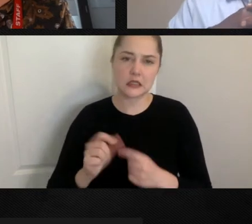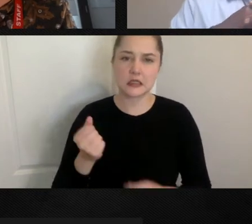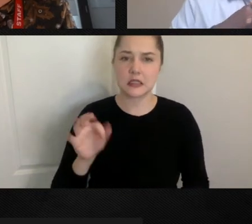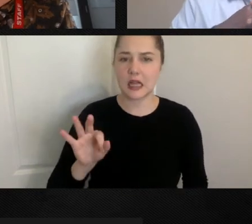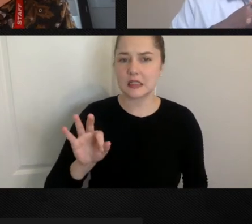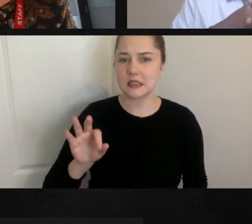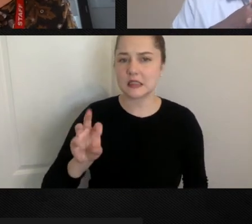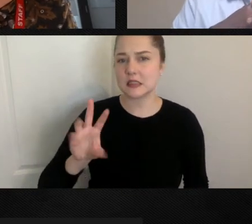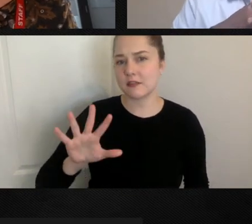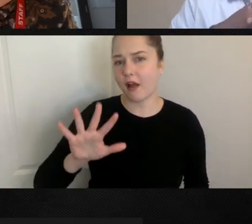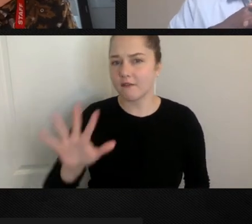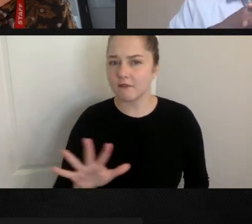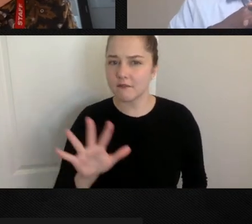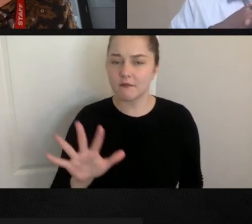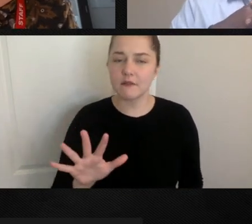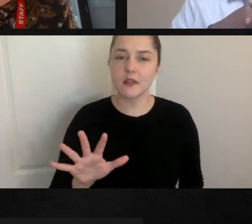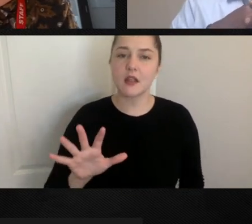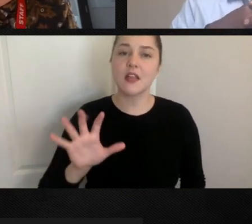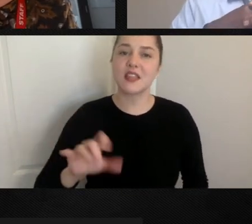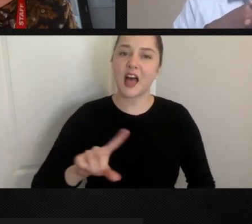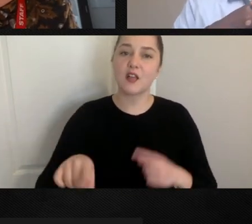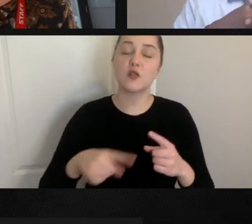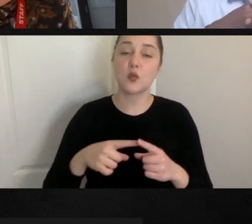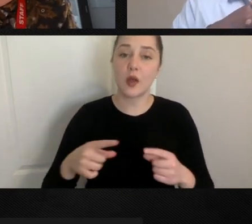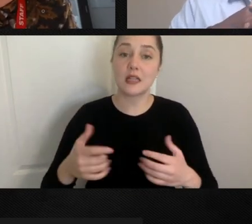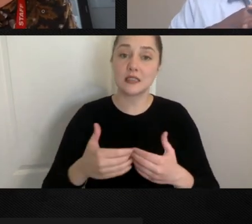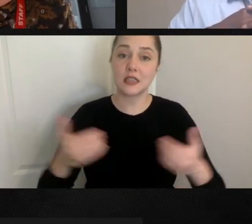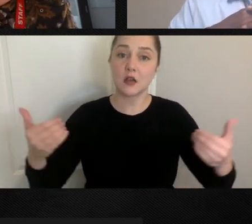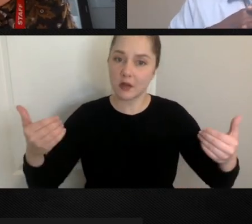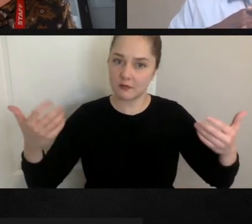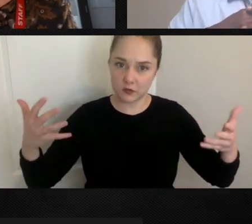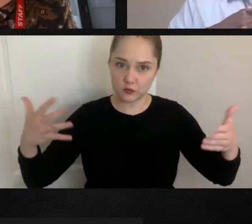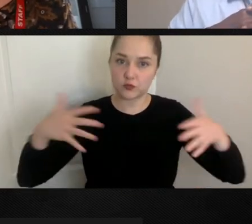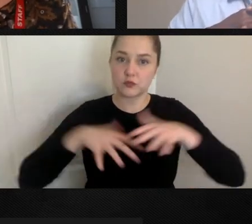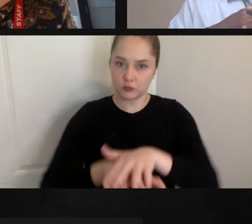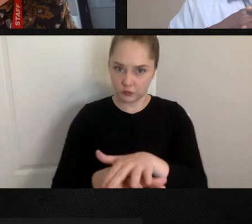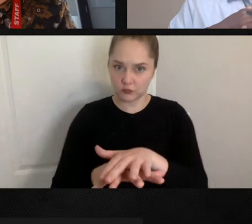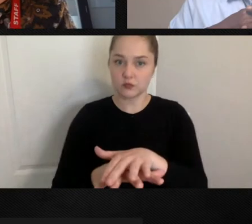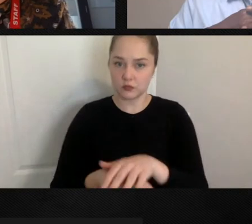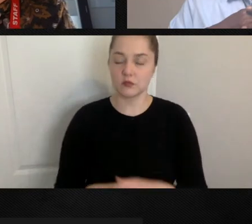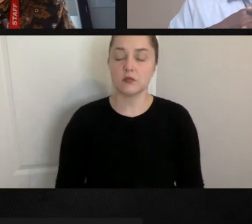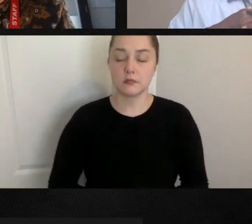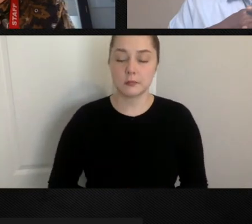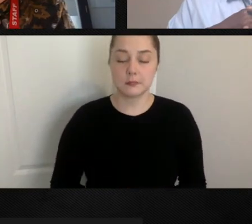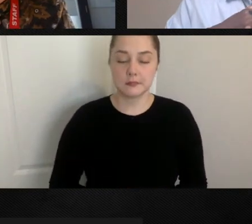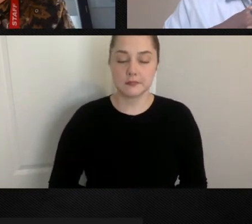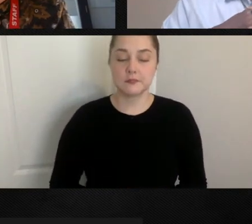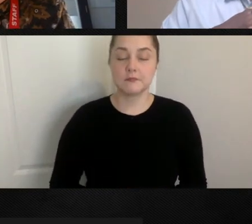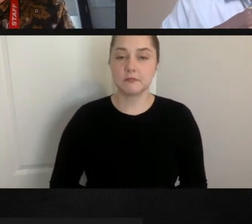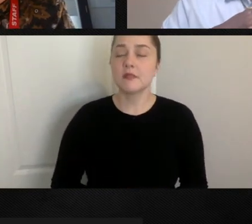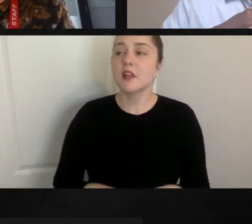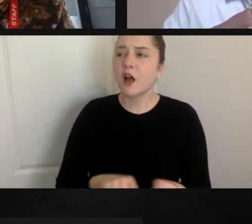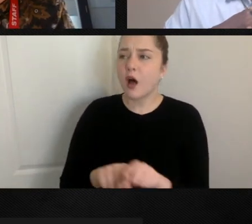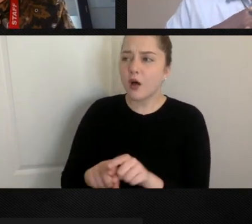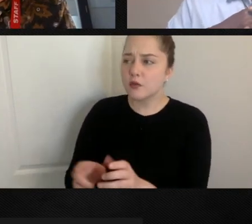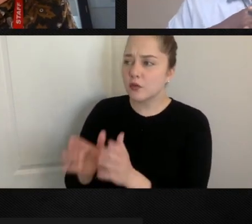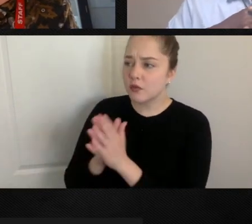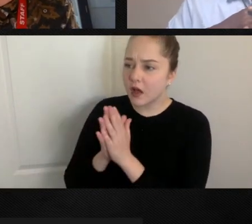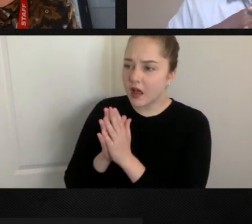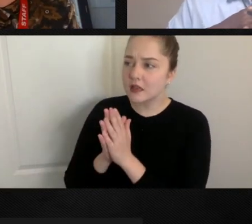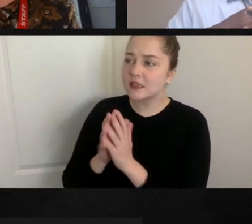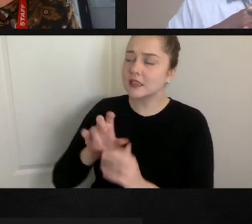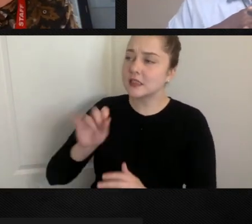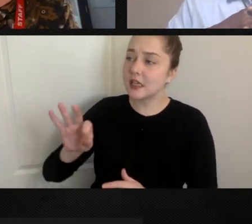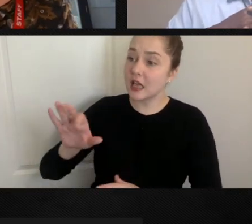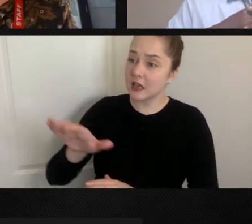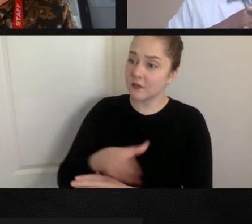when integration and desegregation took place. Yes. And he's also asking if the music